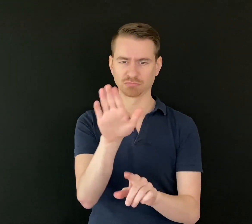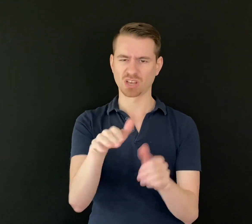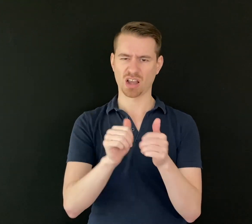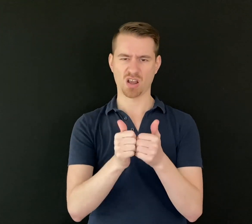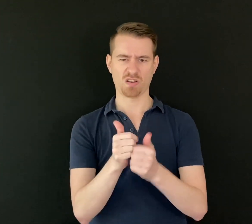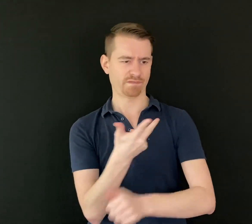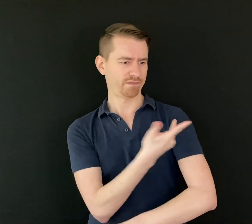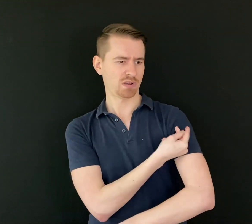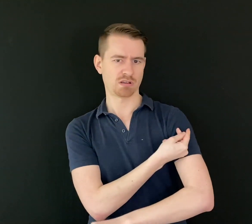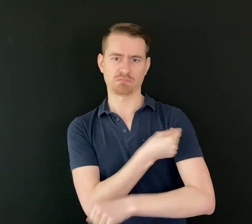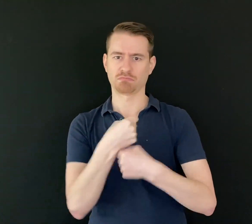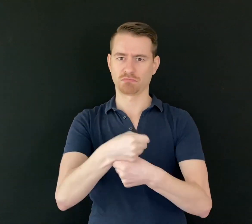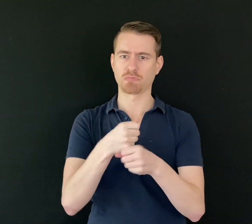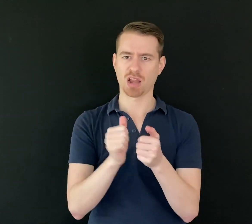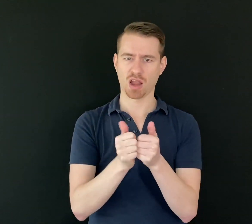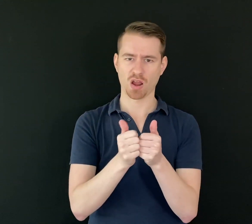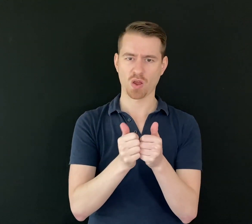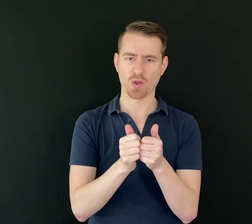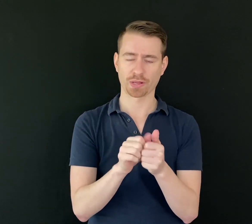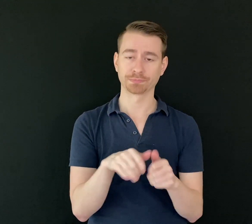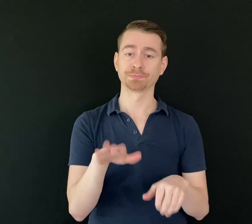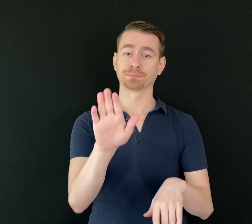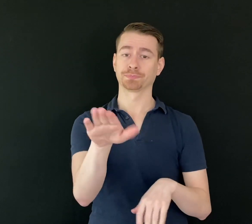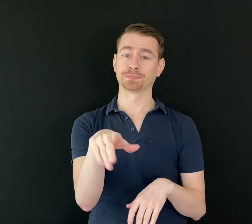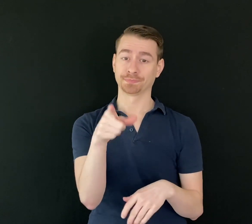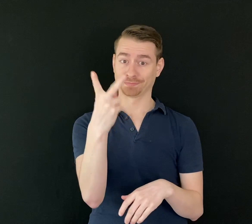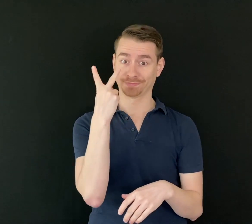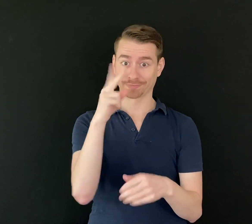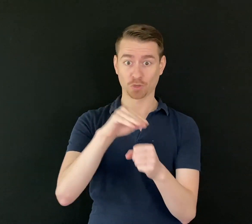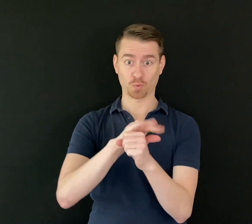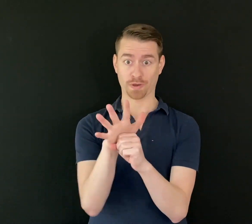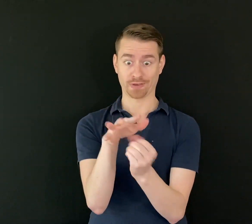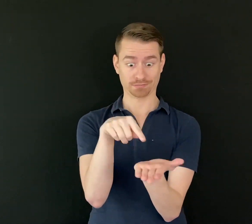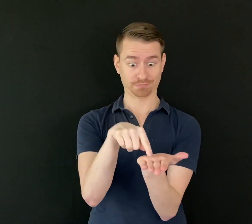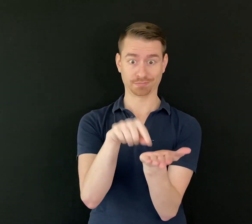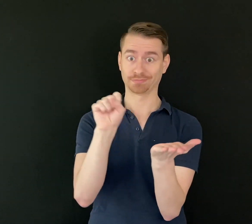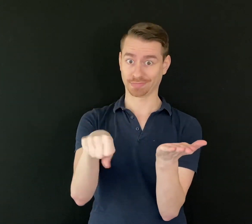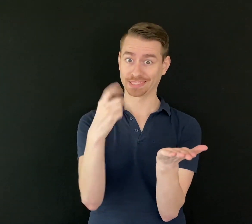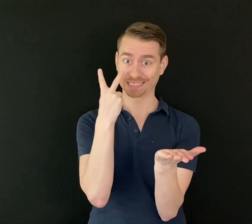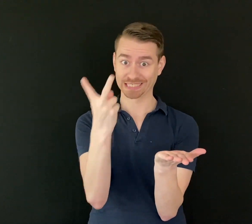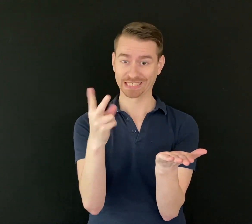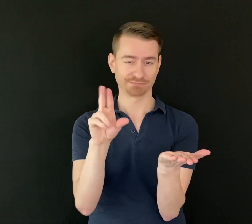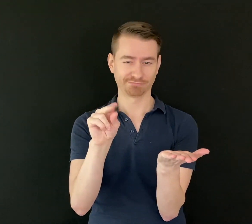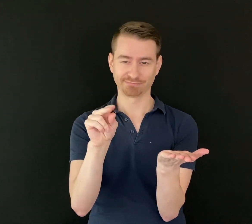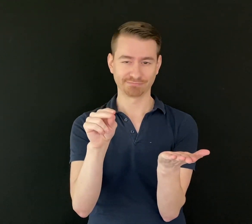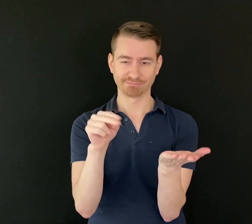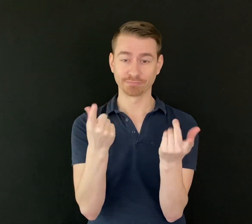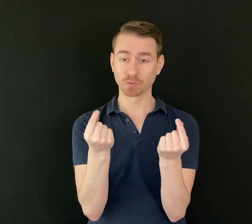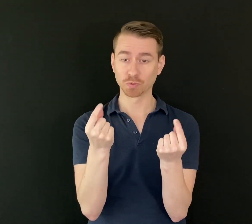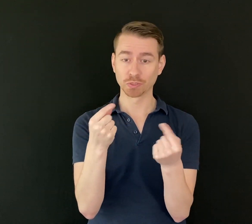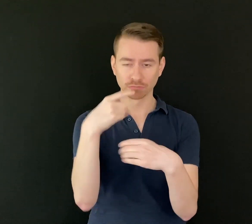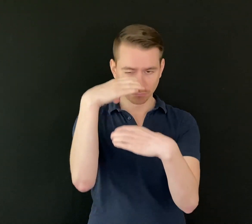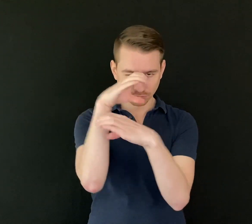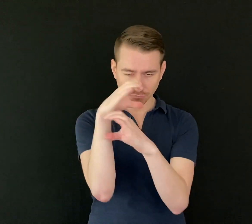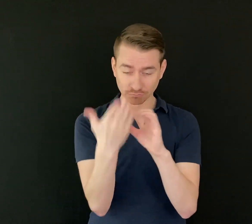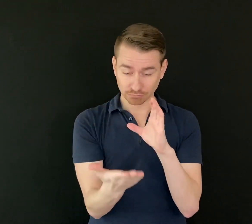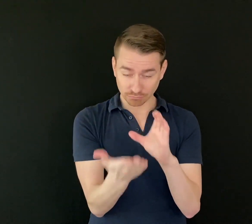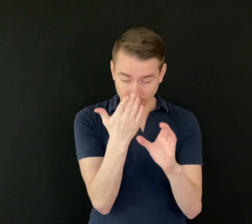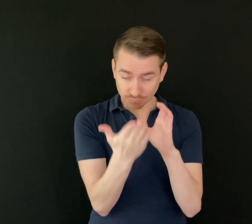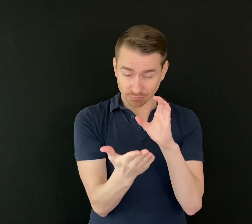These vaccines are made from the COVID germ itself. You can't see it with your eye, but if you looked inside of a microscope, you'd